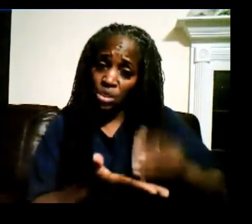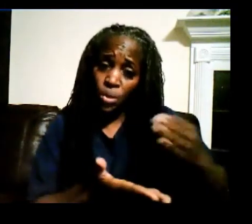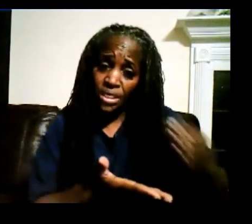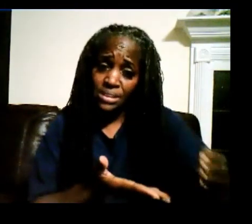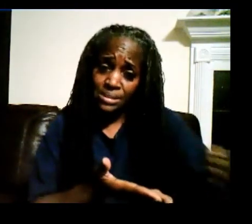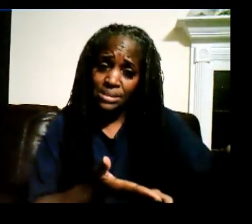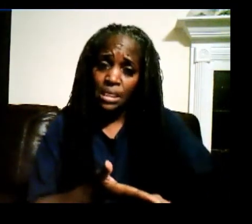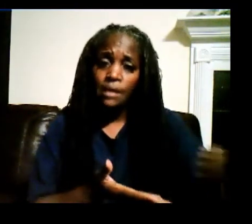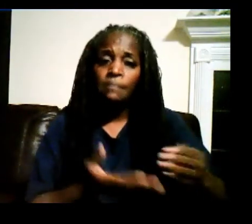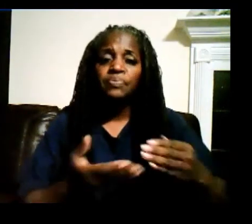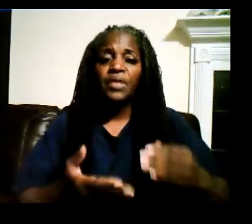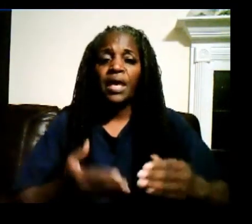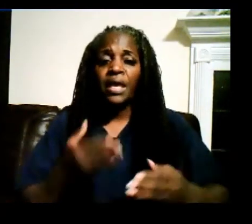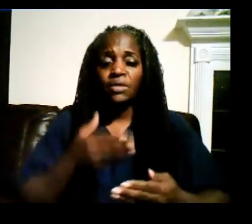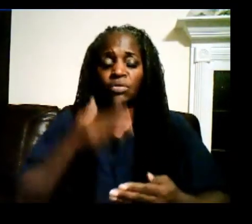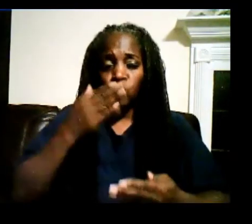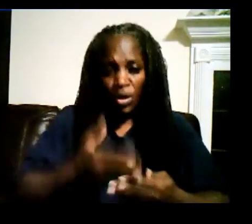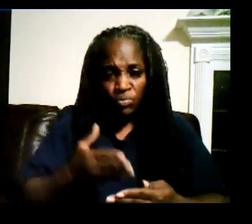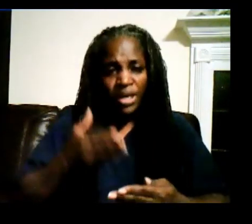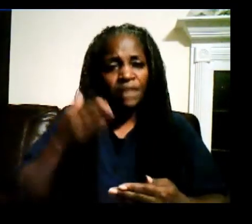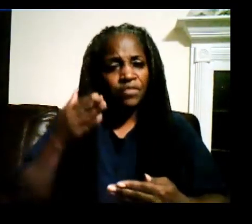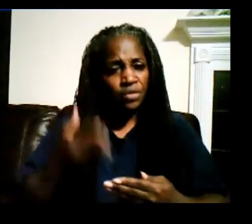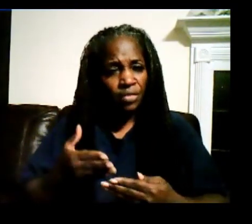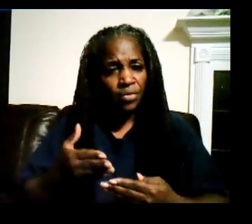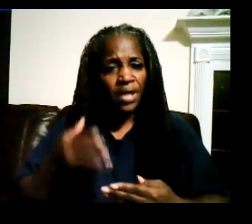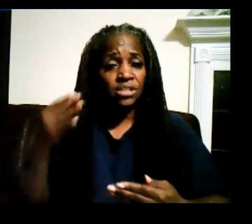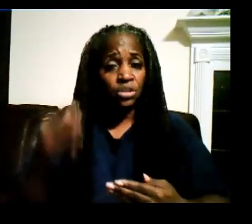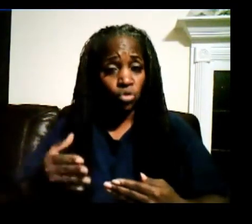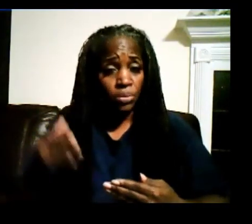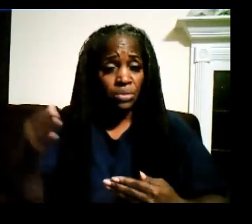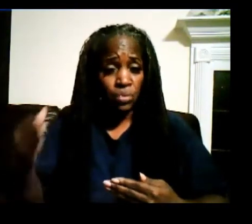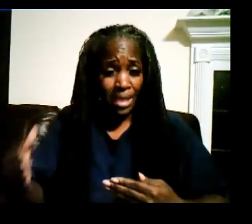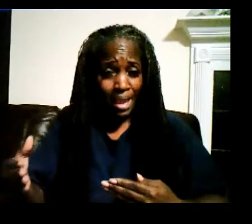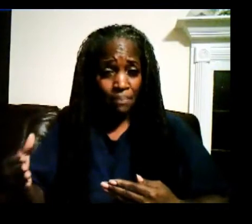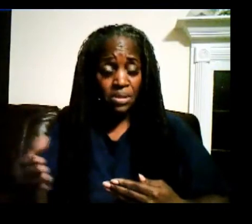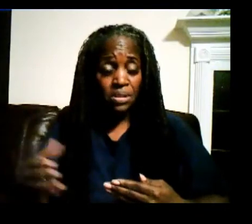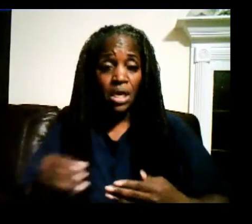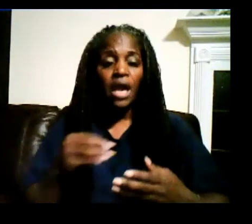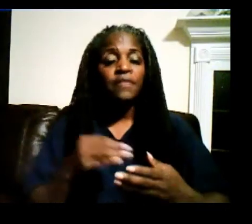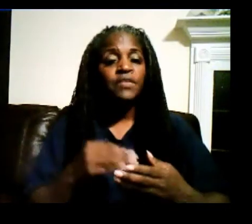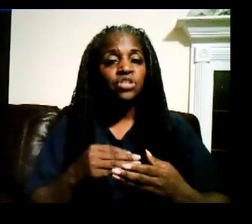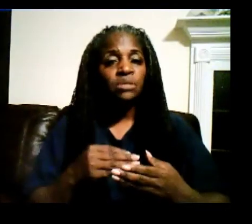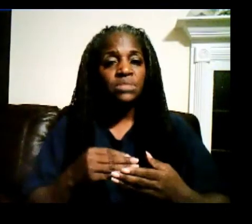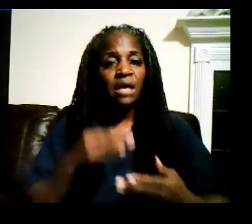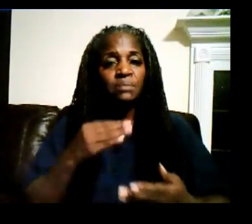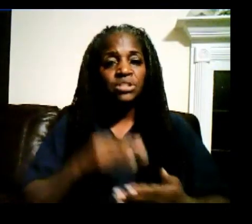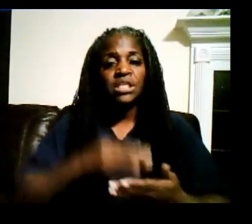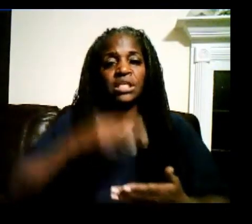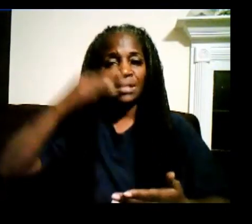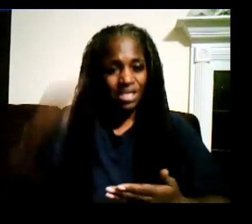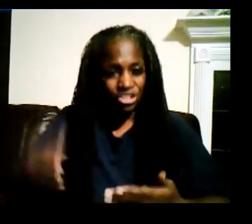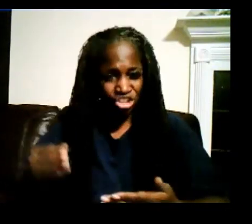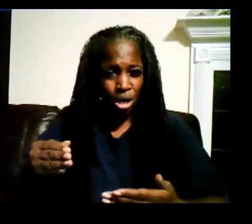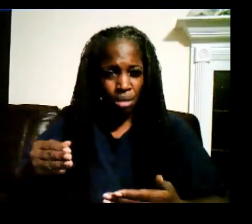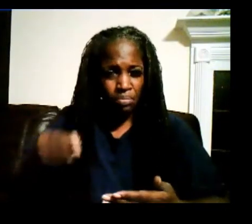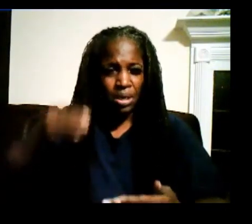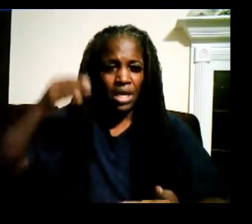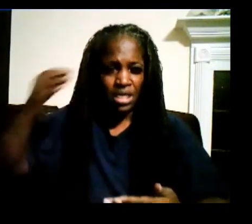sequence and one right after another as it normally would happen. And then sometimes they kind of jump and